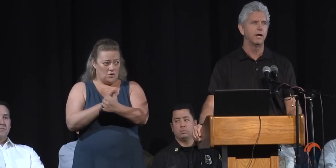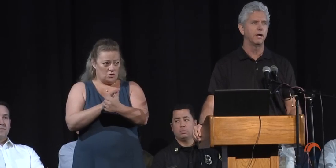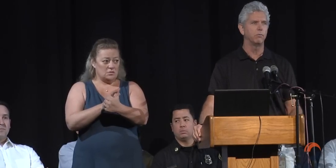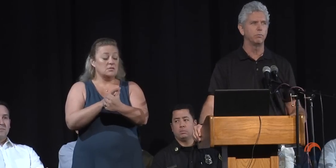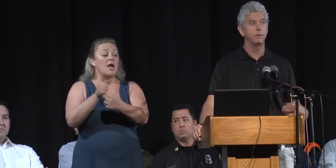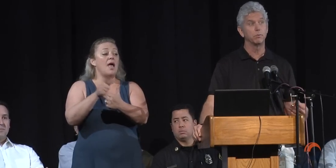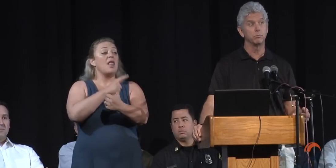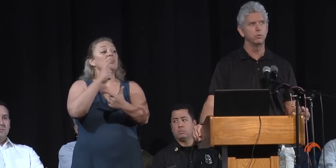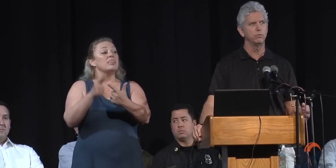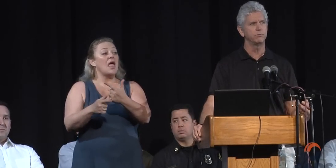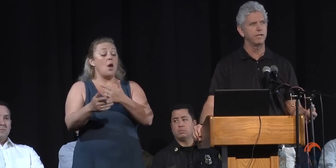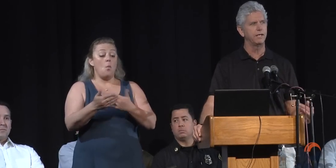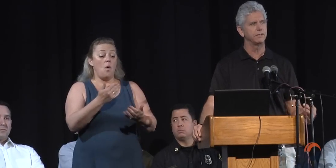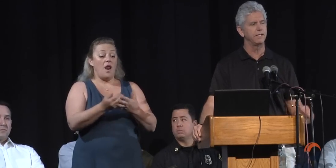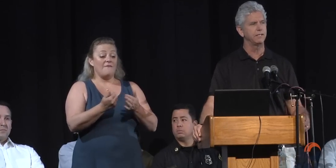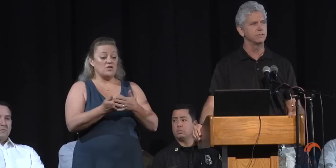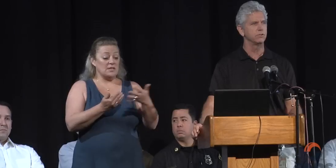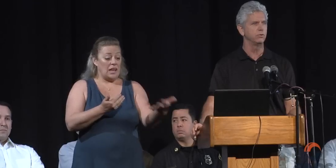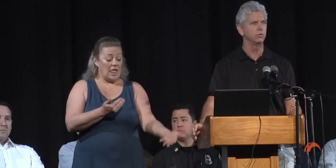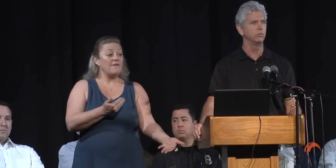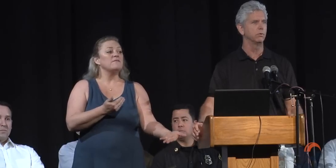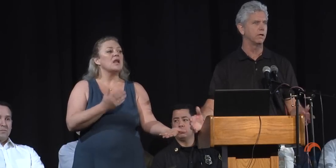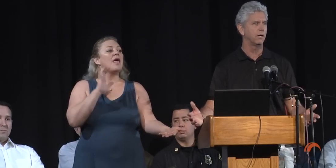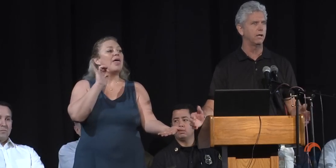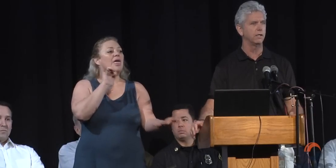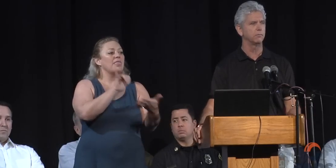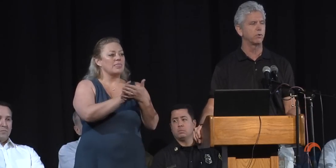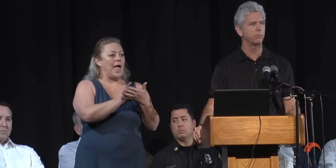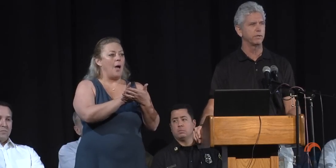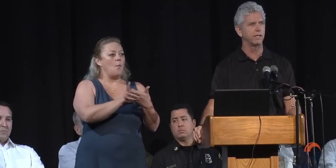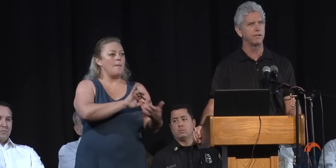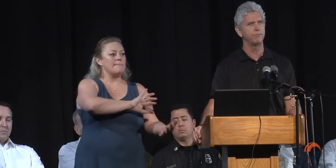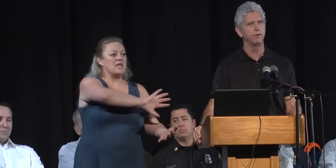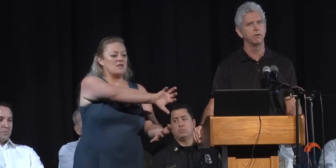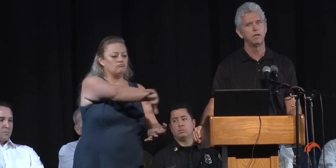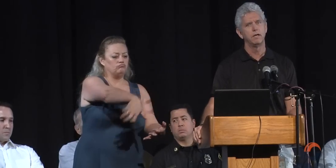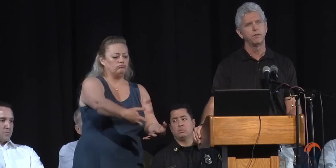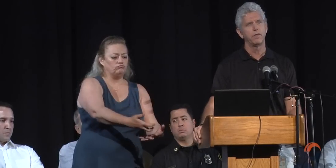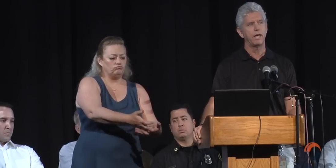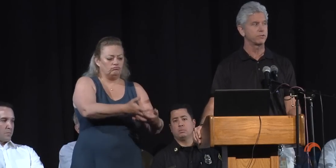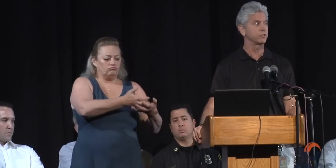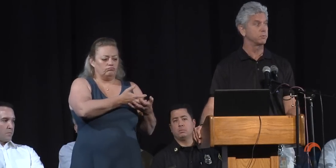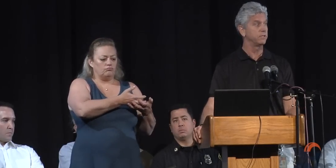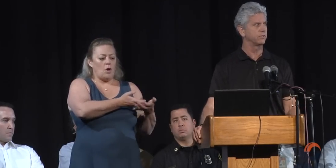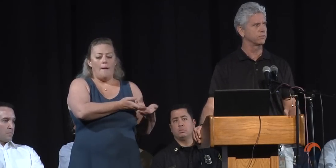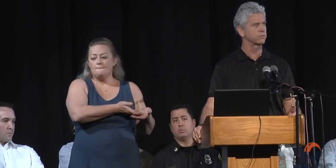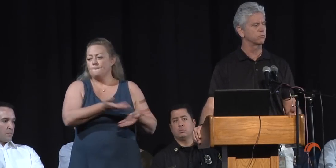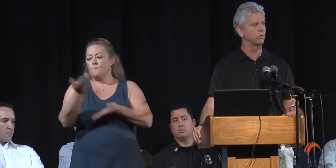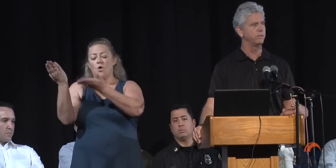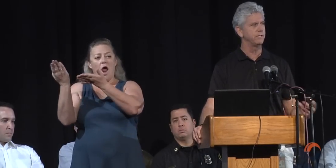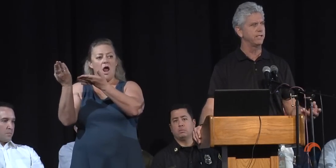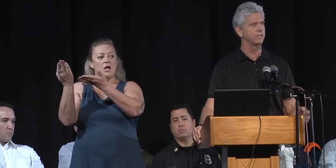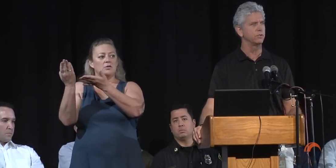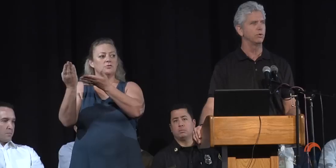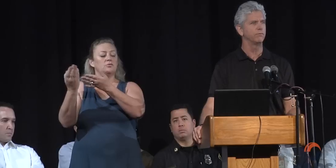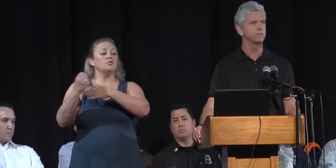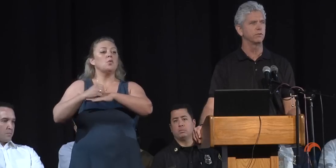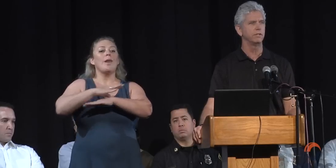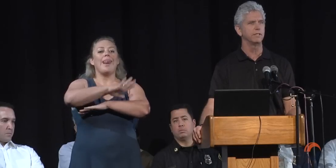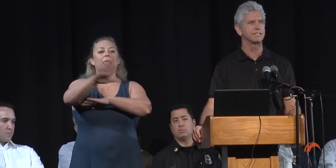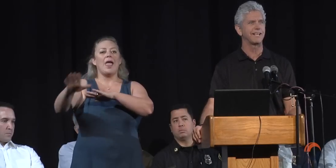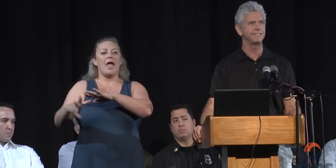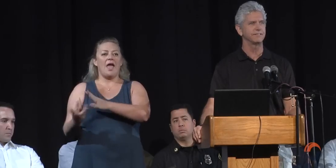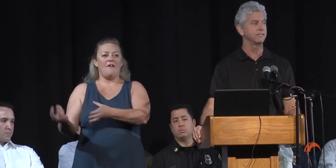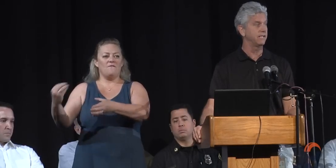will be removed and taken to an appropriate landfill. The hazardous materials will be taken to a